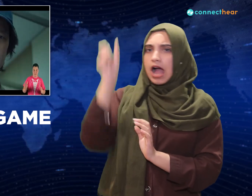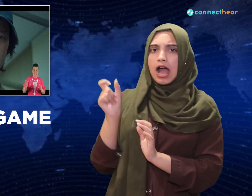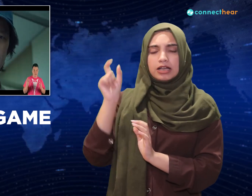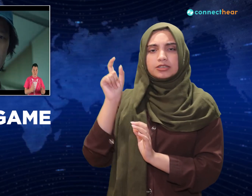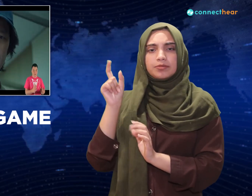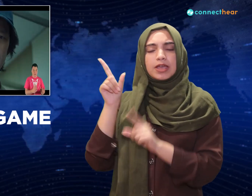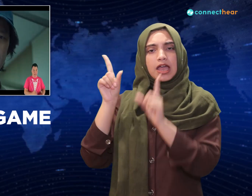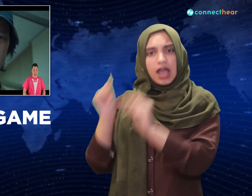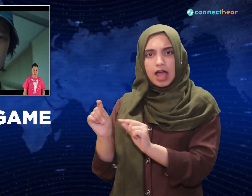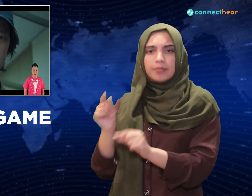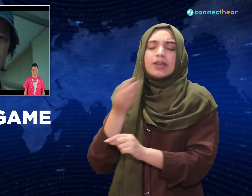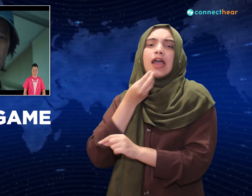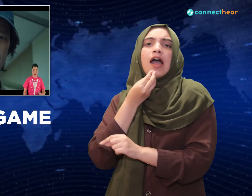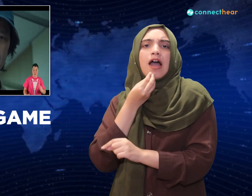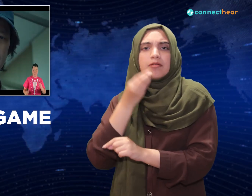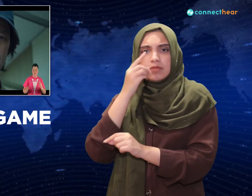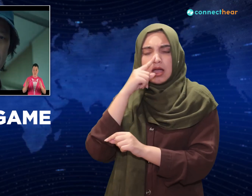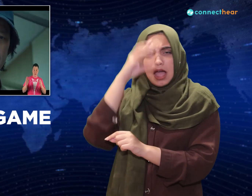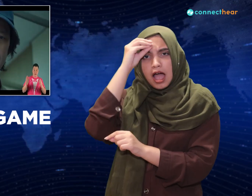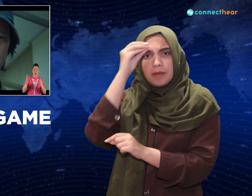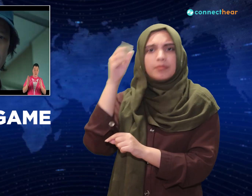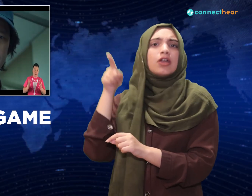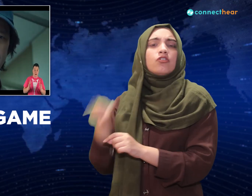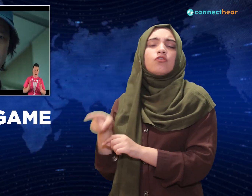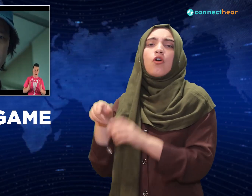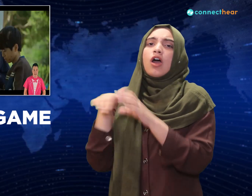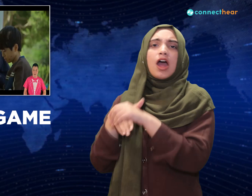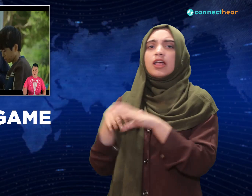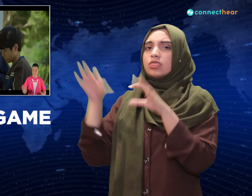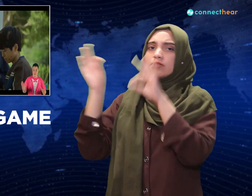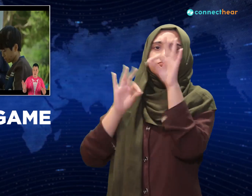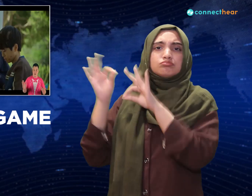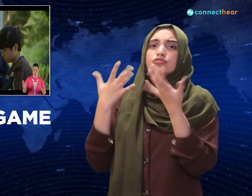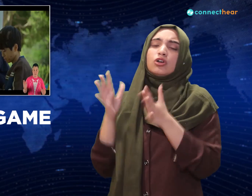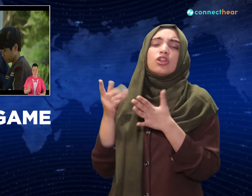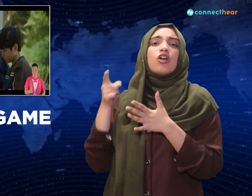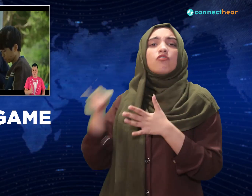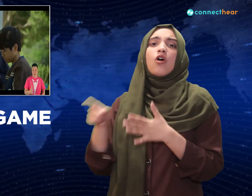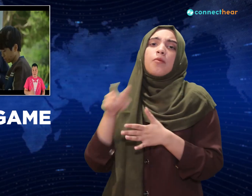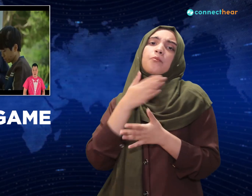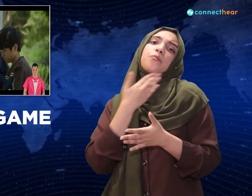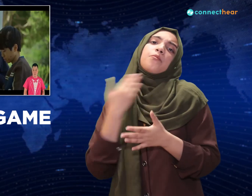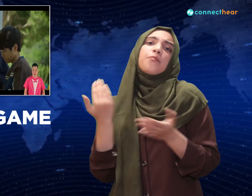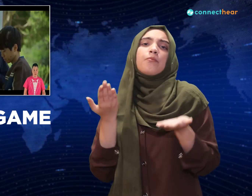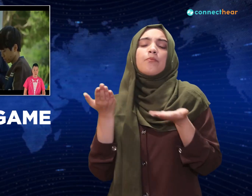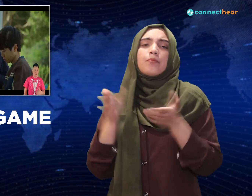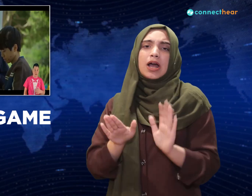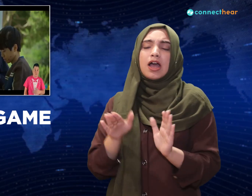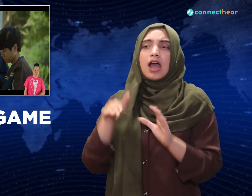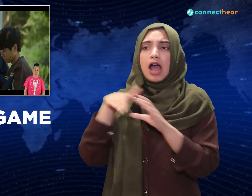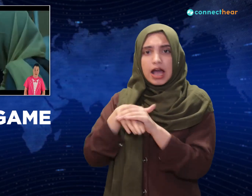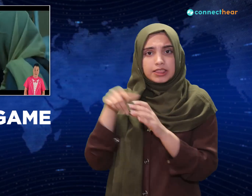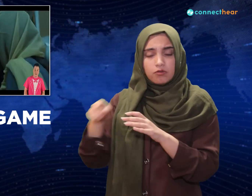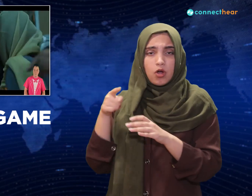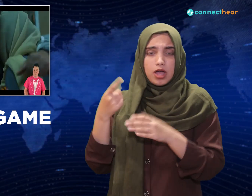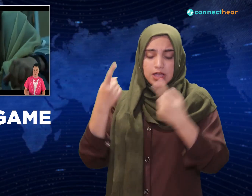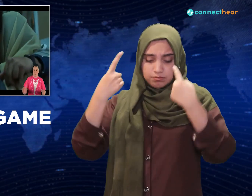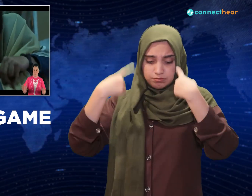should really have free universal healthcare. And every player has people they care about on the outside, and problems